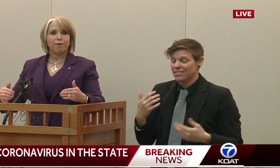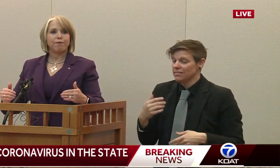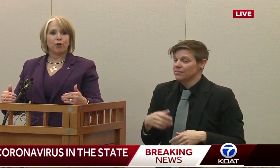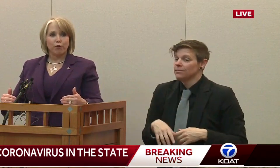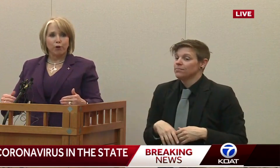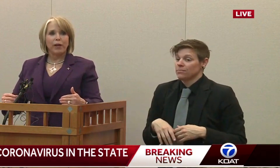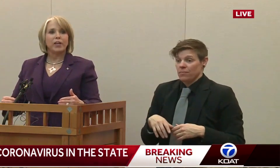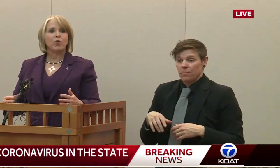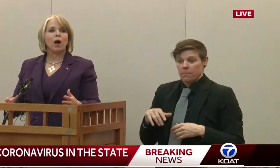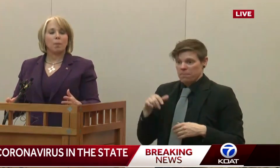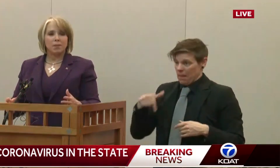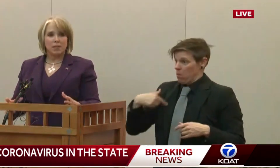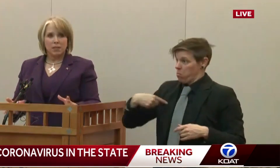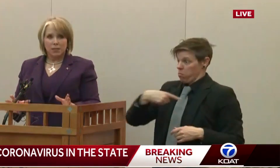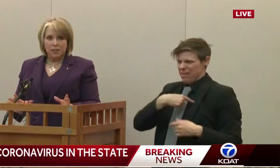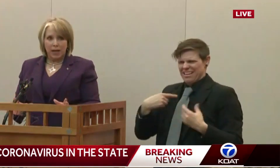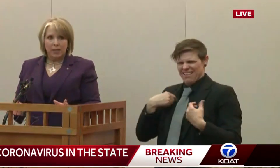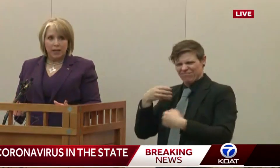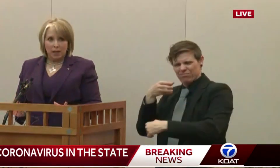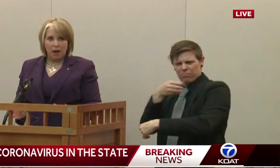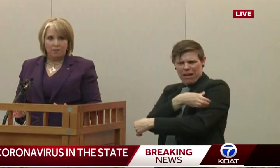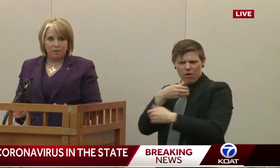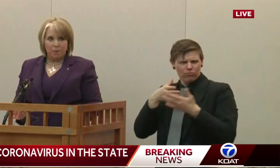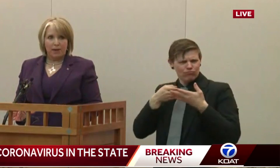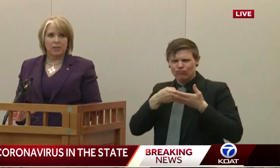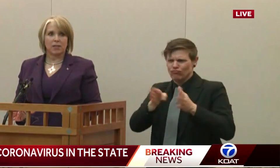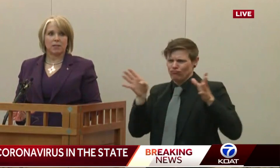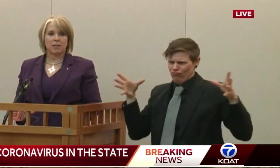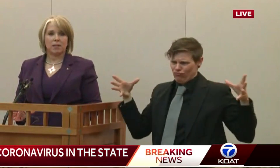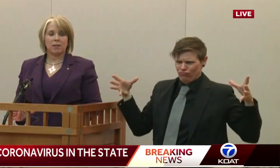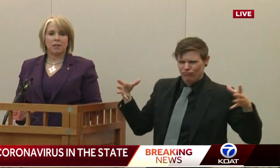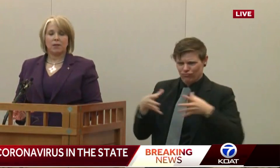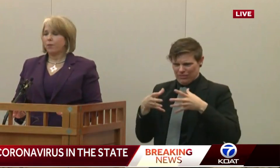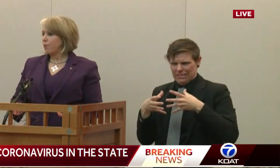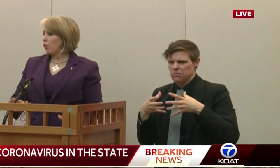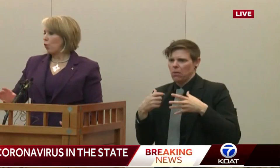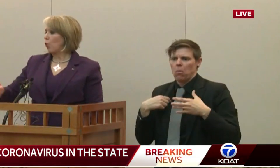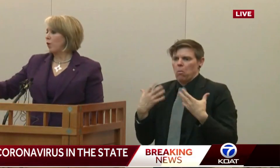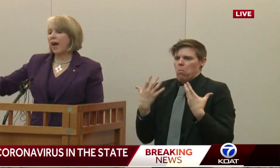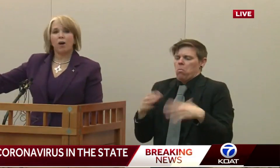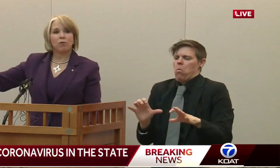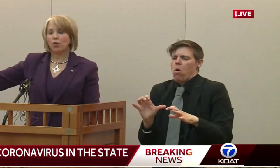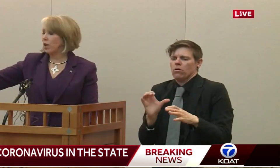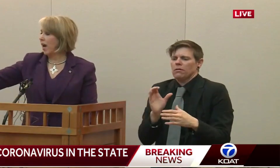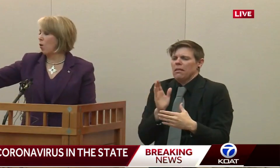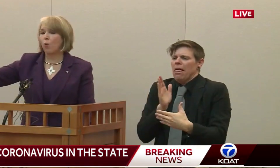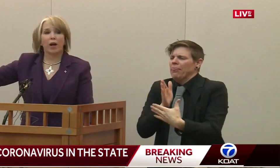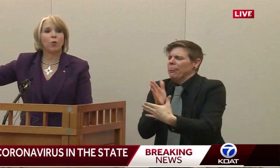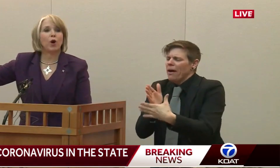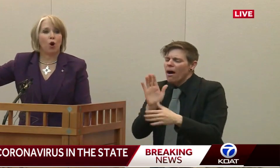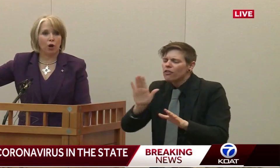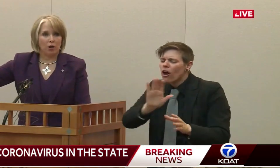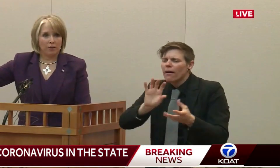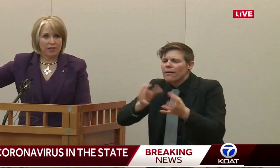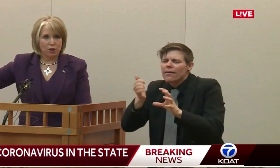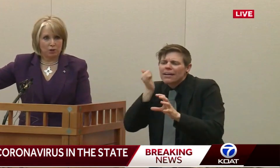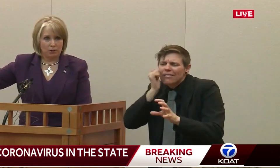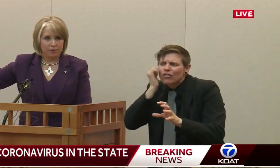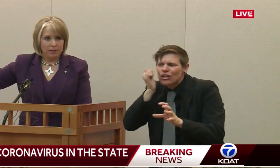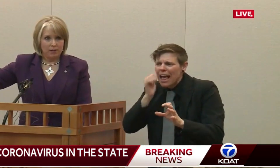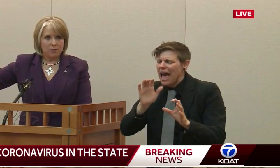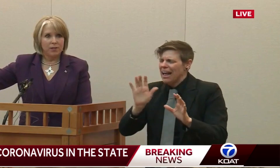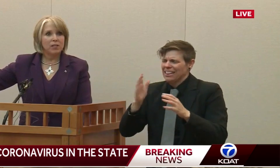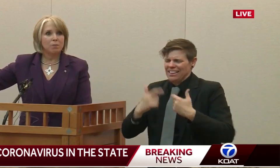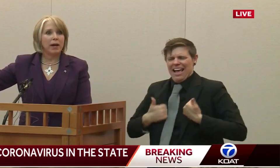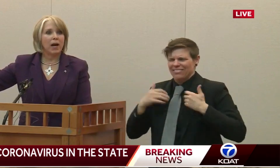to further interrupt the day-to-day lives of New Mexicans without looking at where we are on this